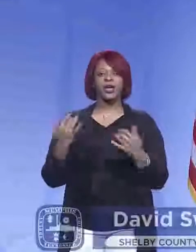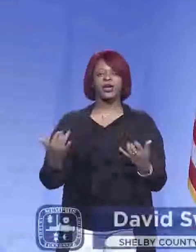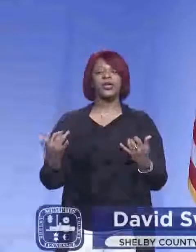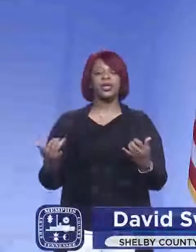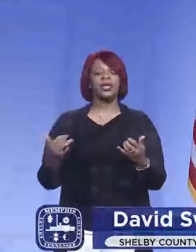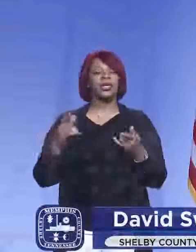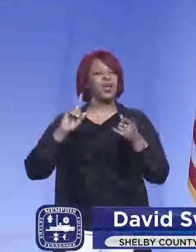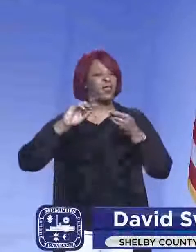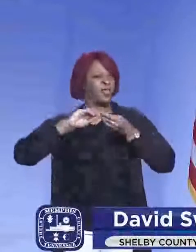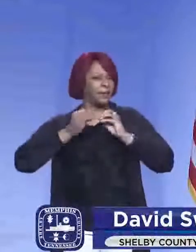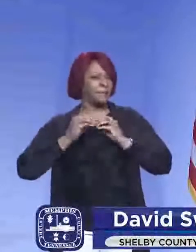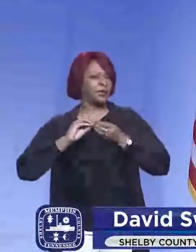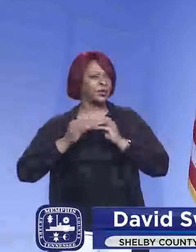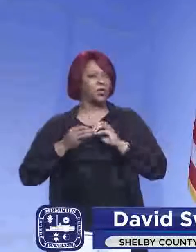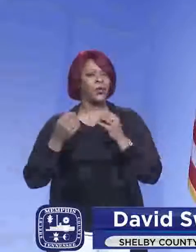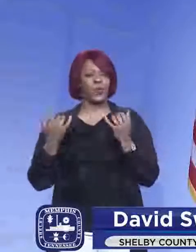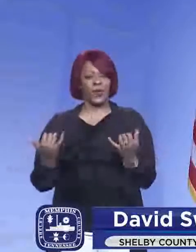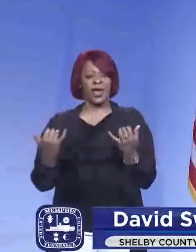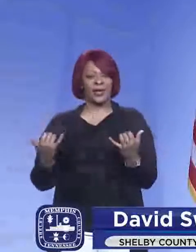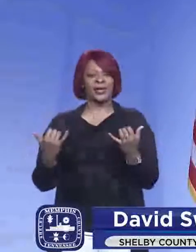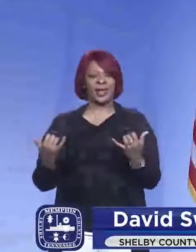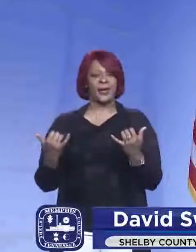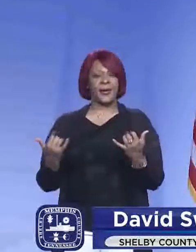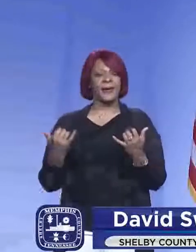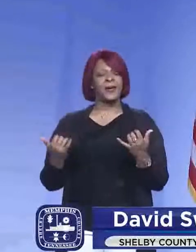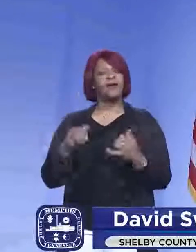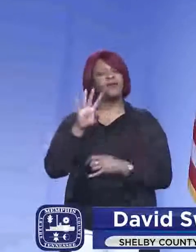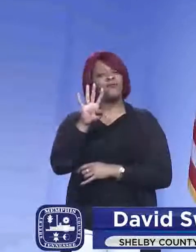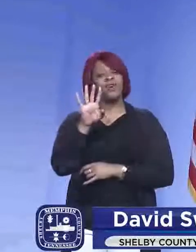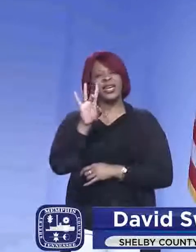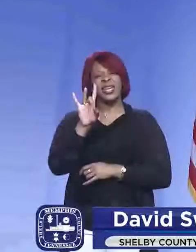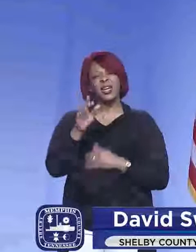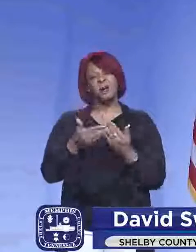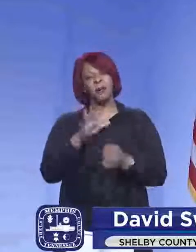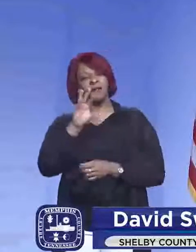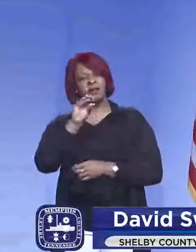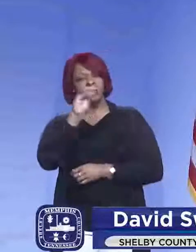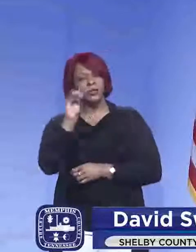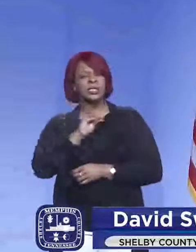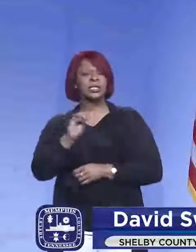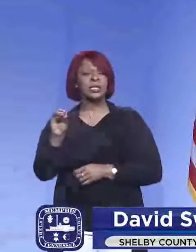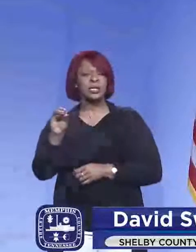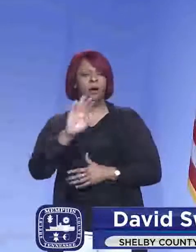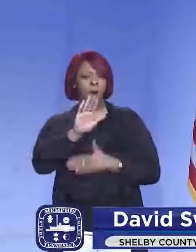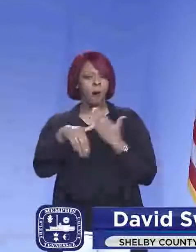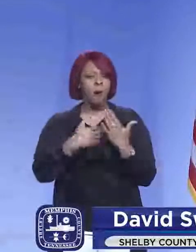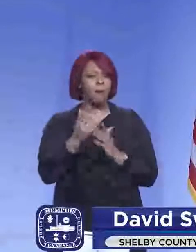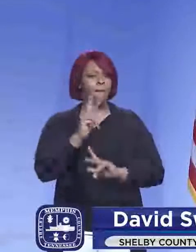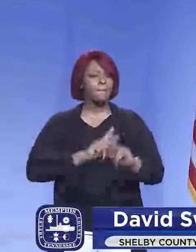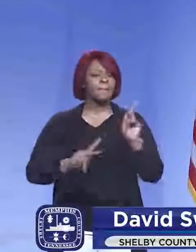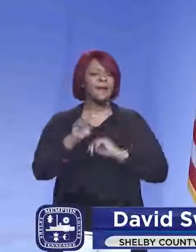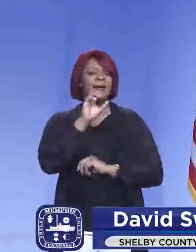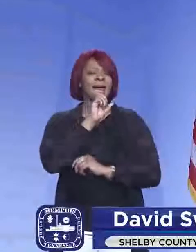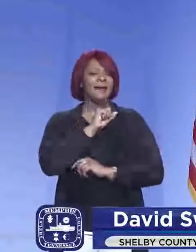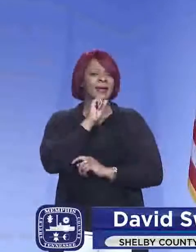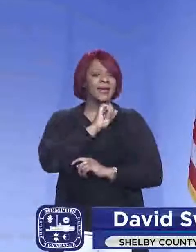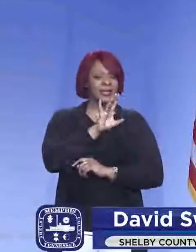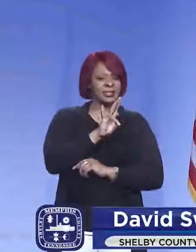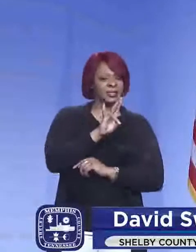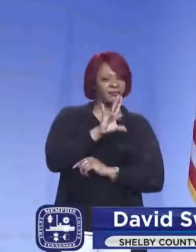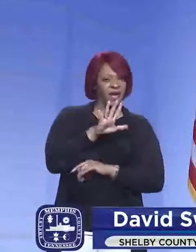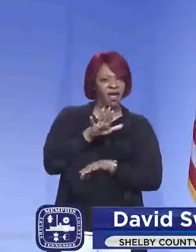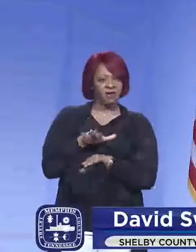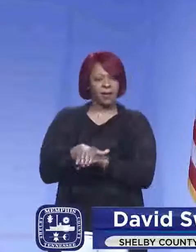the, the numbers right now, 48, almost 50% of all the people aged 75